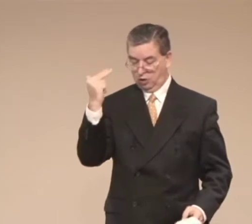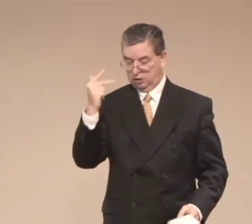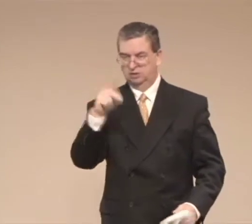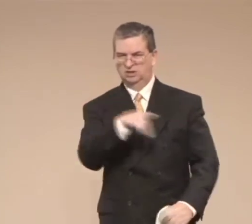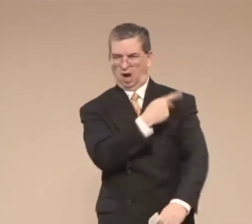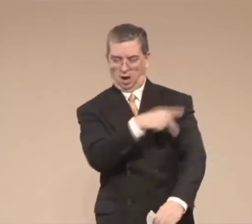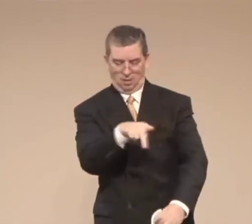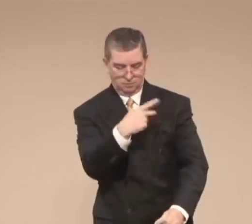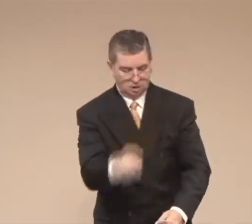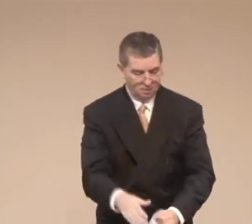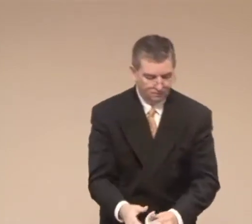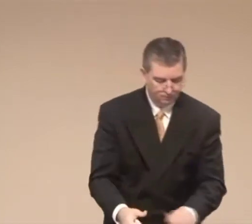verse 13.